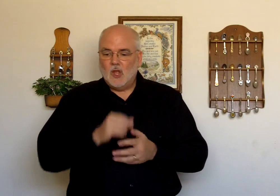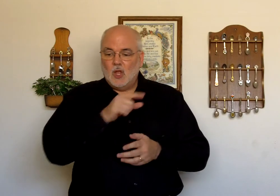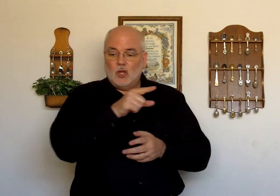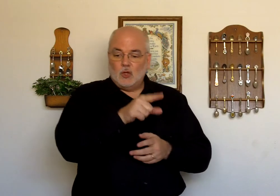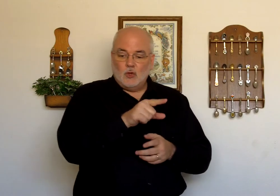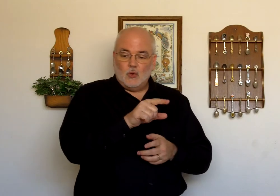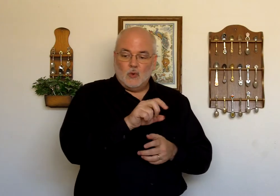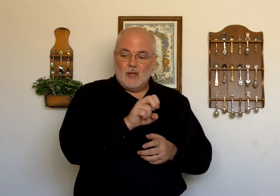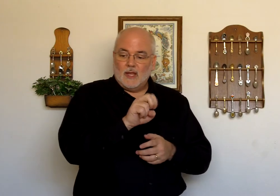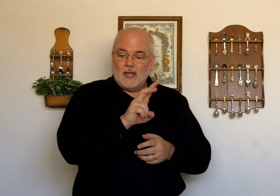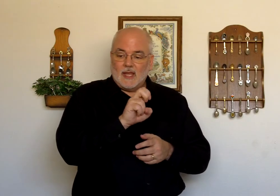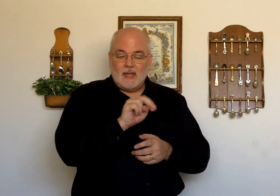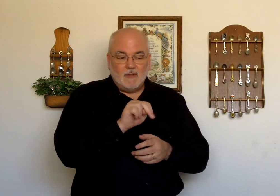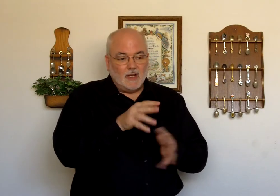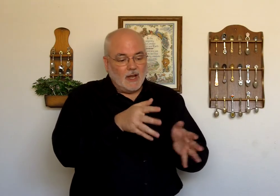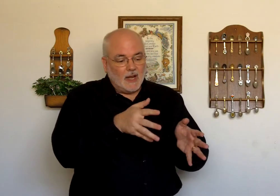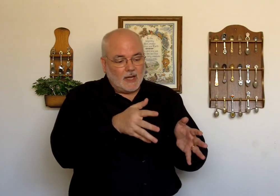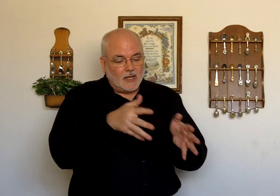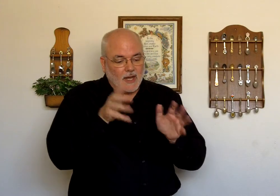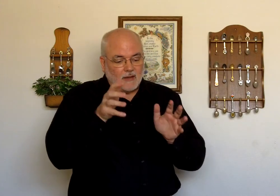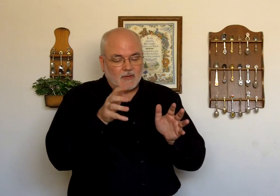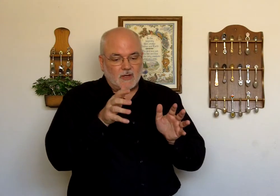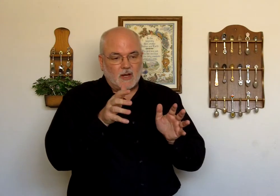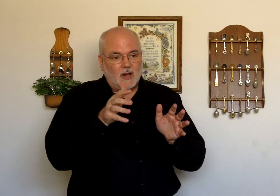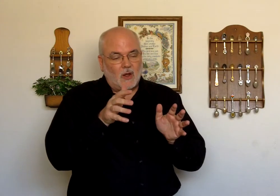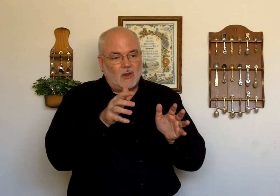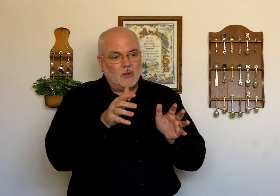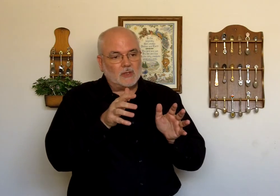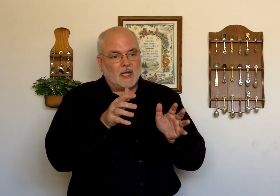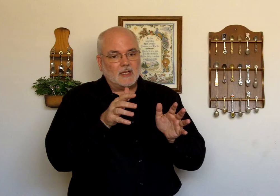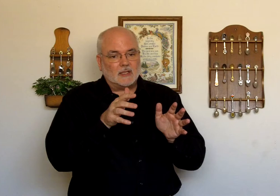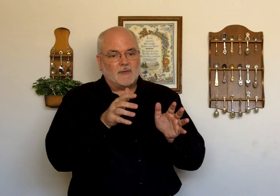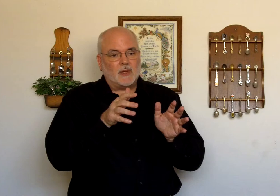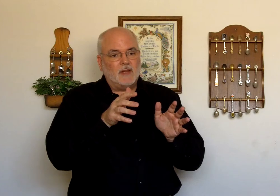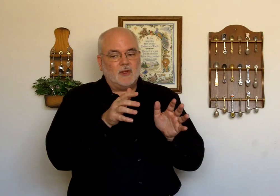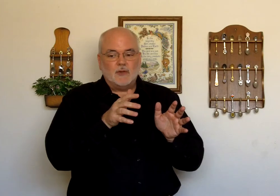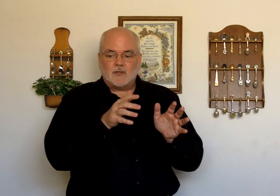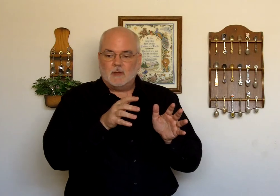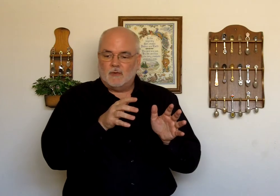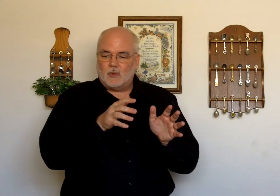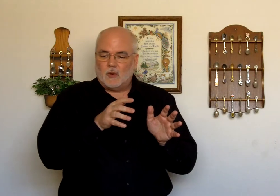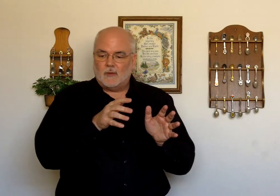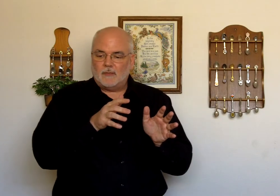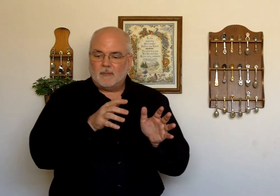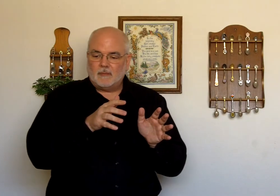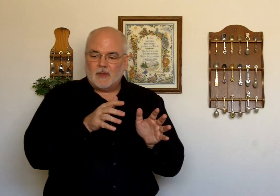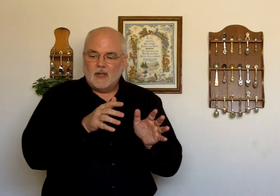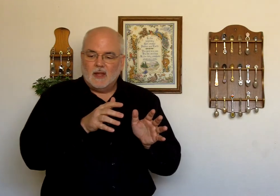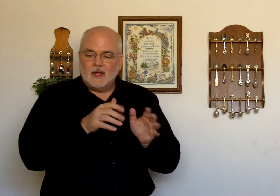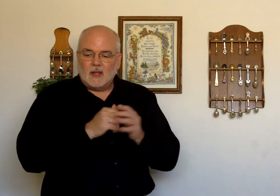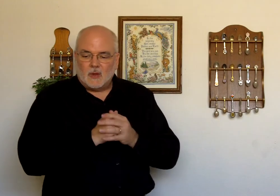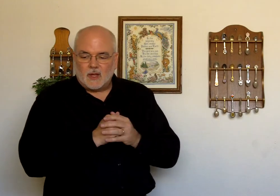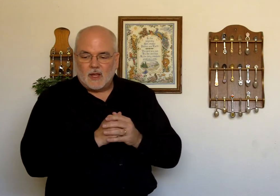You. Even. Left. And all those signs. Except for even. You've seen before. Okay.